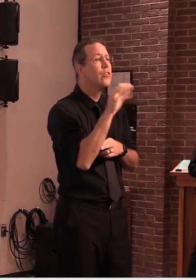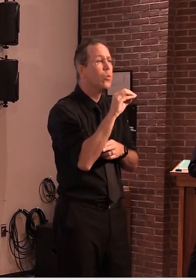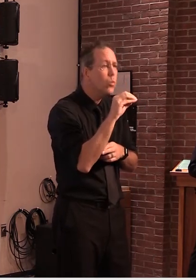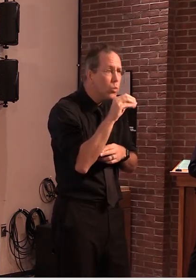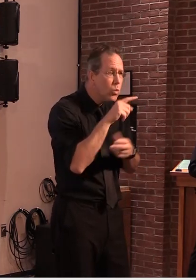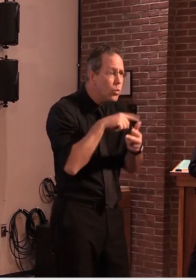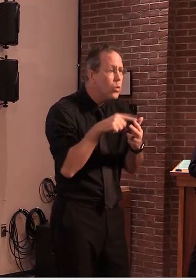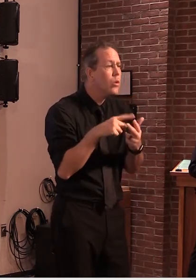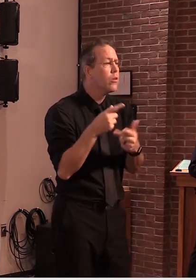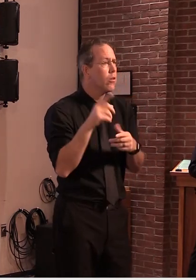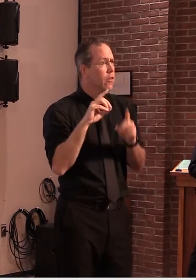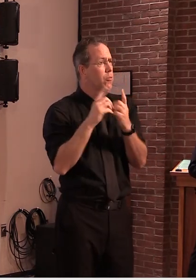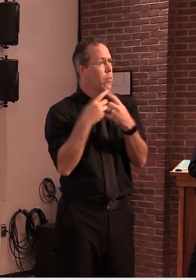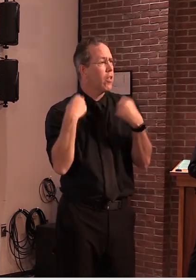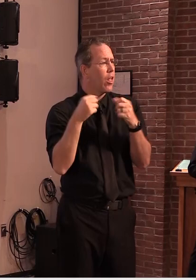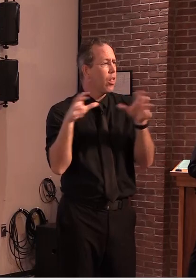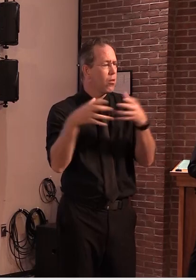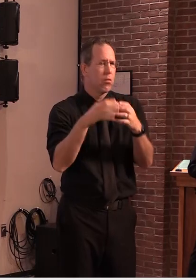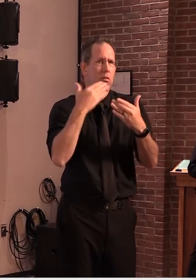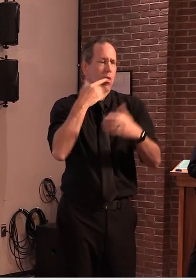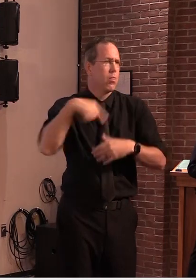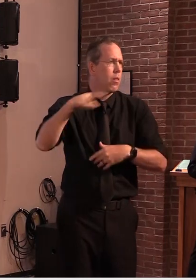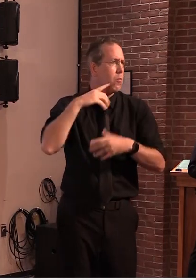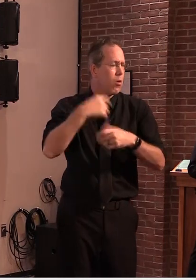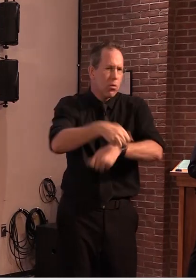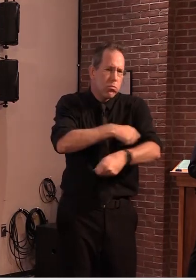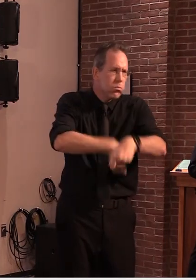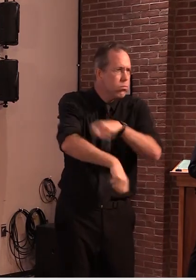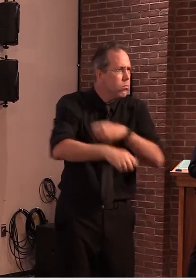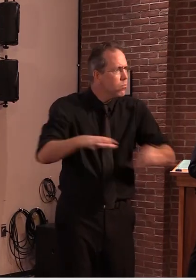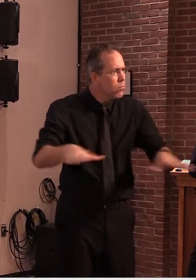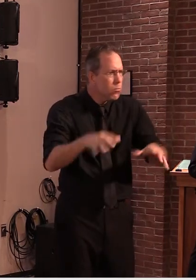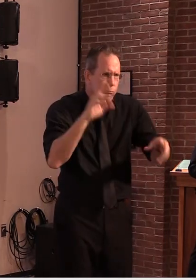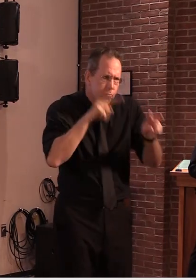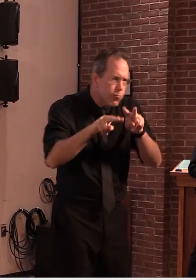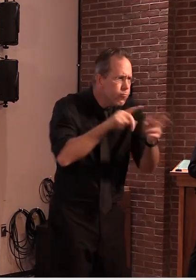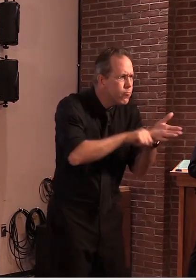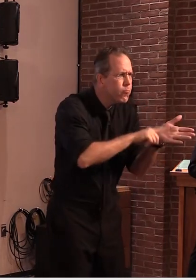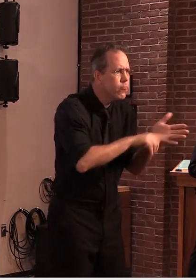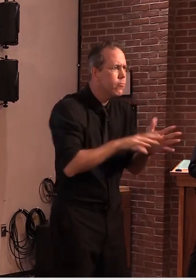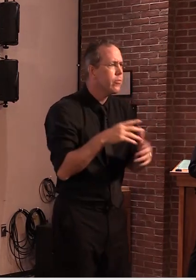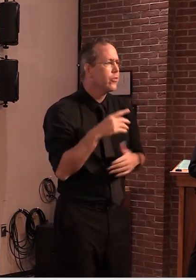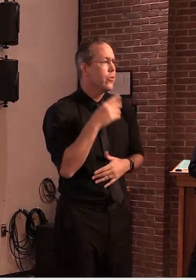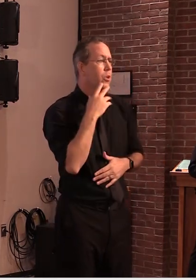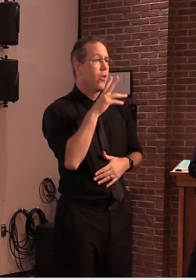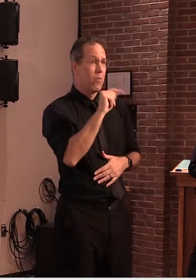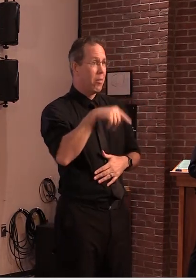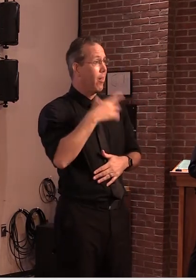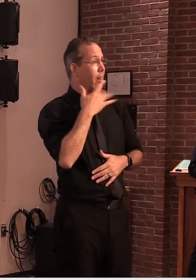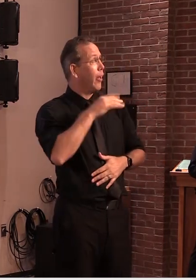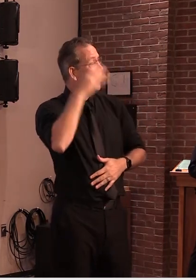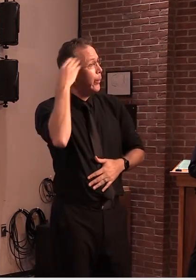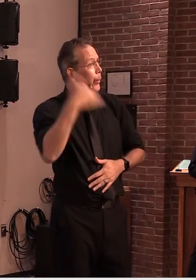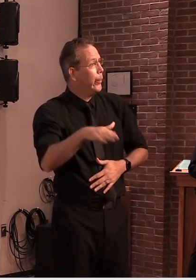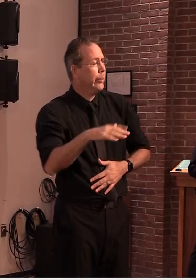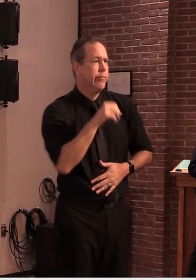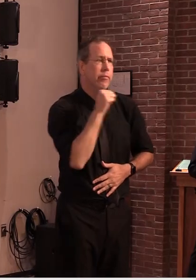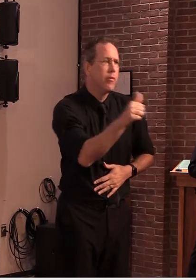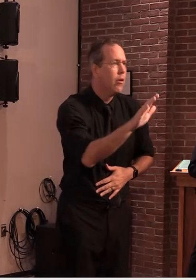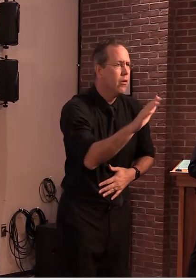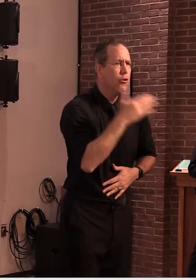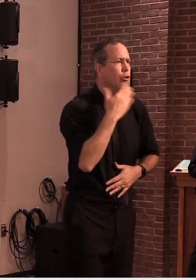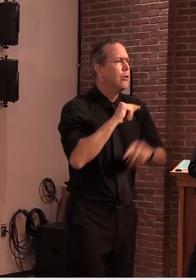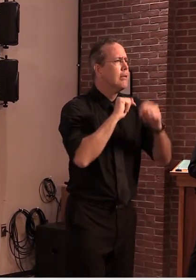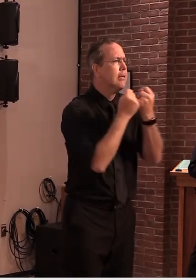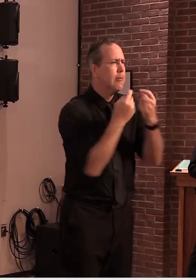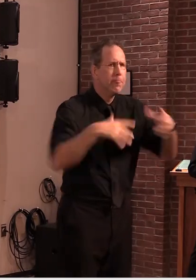how Vermont is not doing well by accident, but because of the hard work of Vermonters and those who are working on their behalf as well.